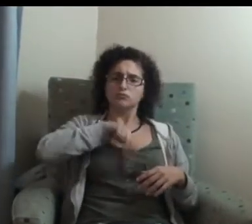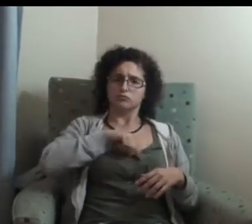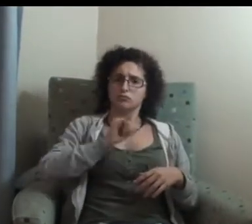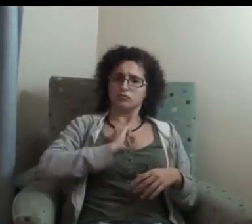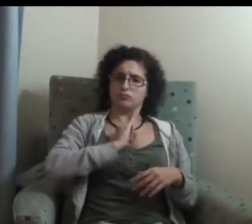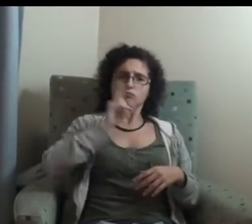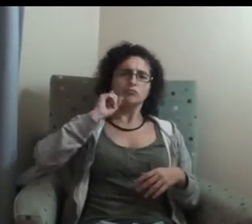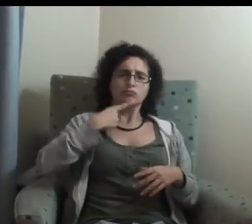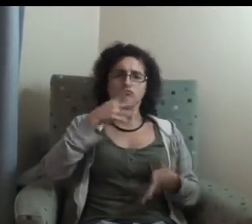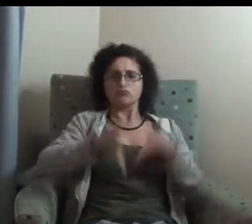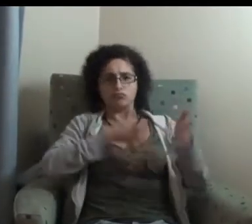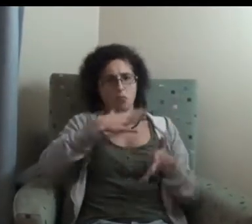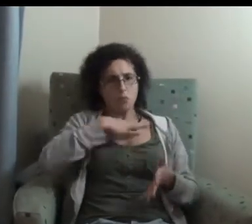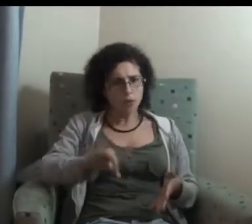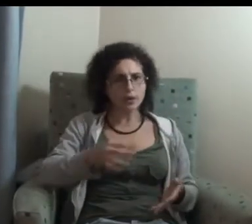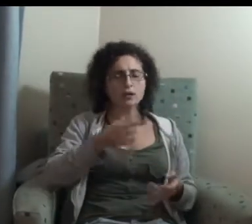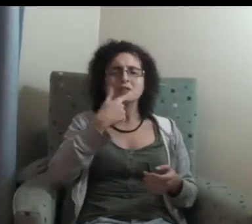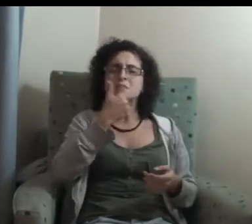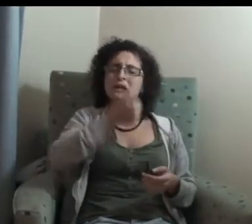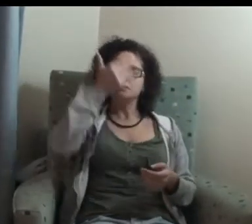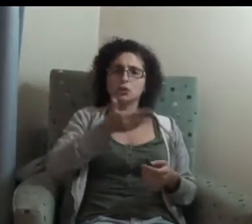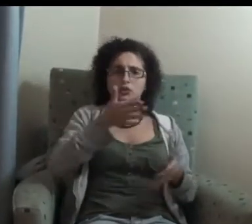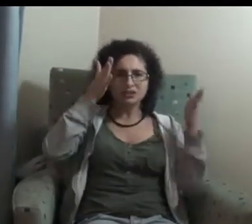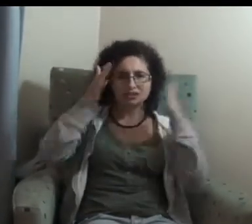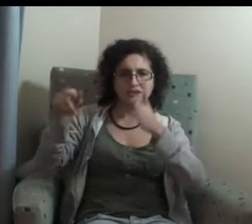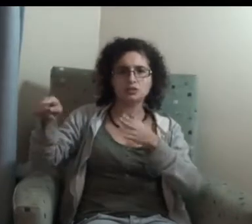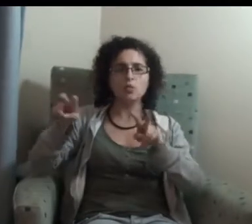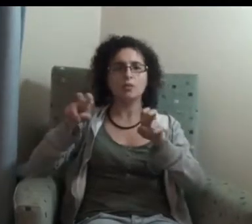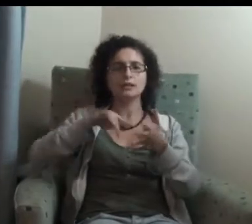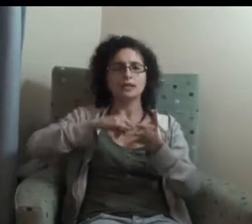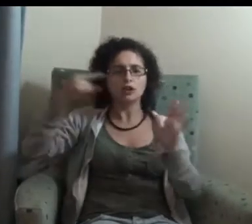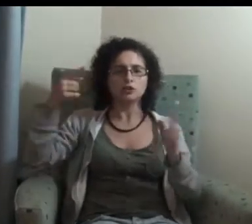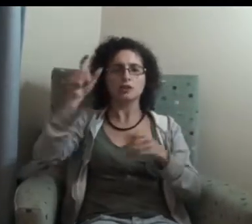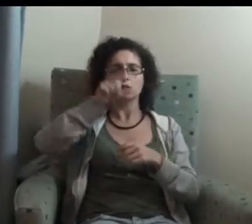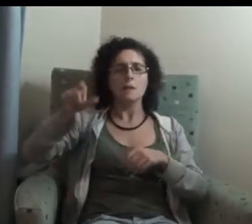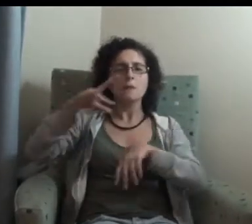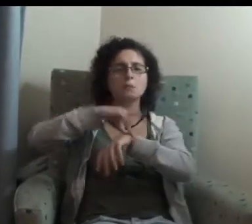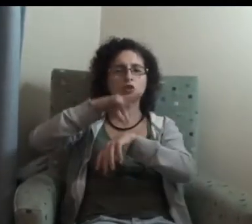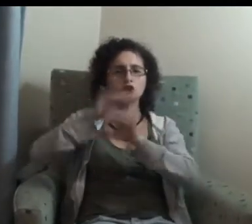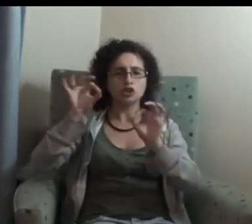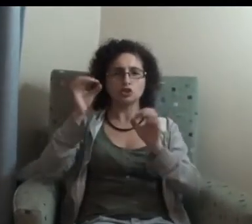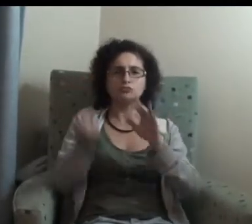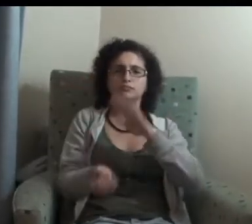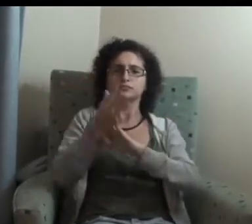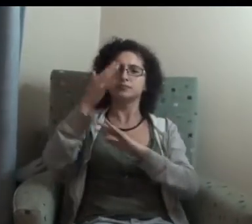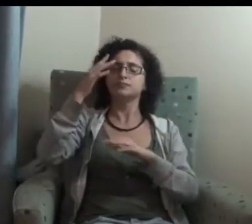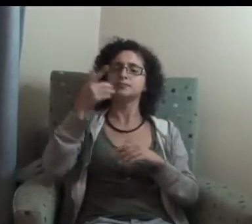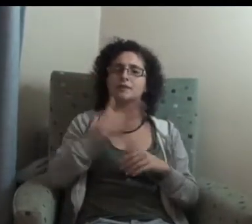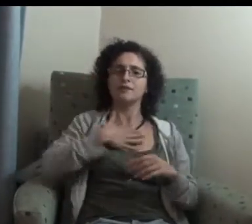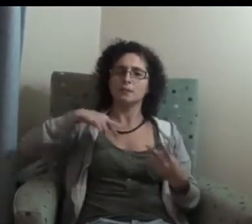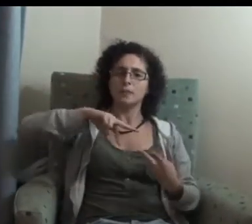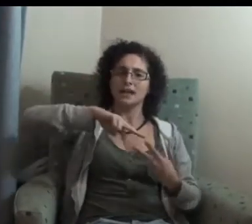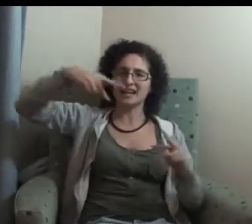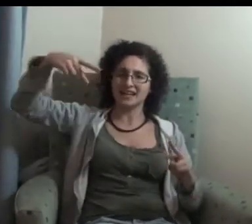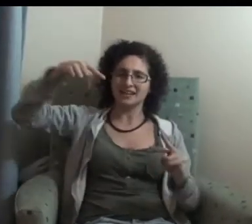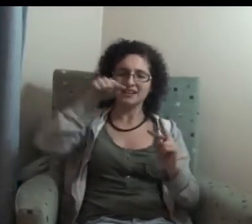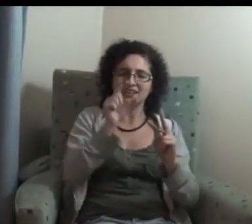53.9% saying they like it. Just a couple of reservations here or there. It's normal. 23% say spot on.